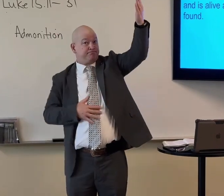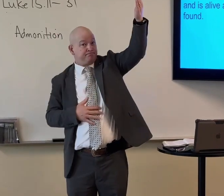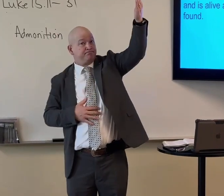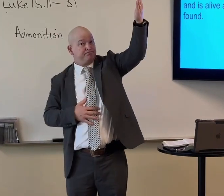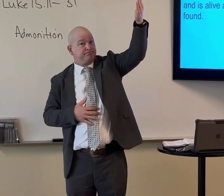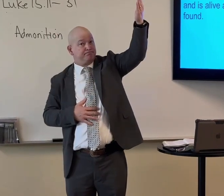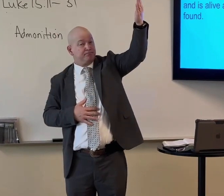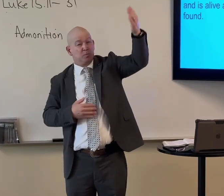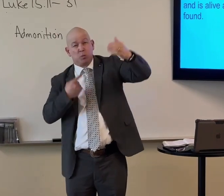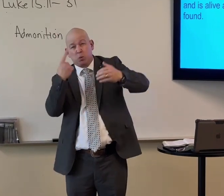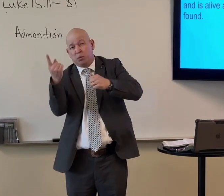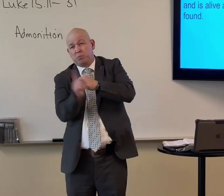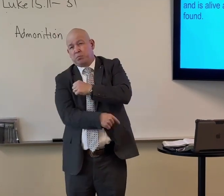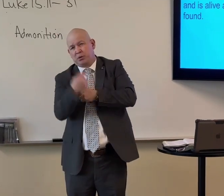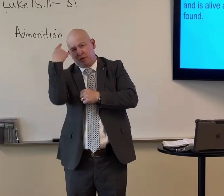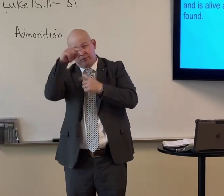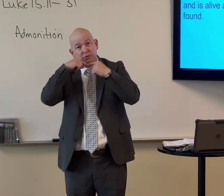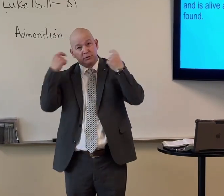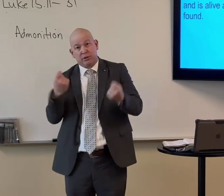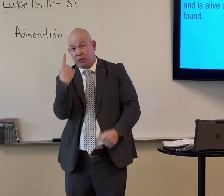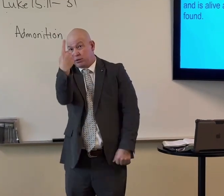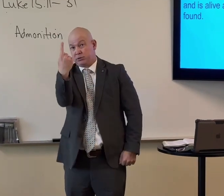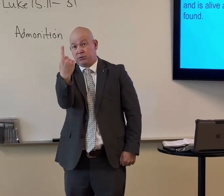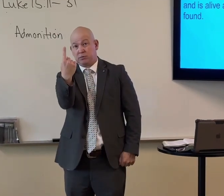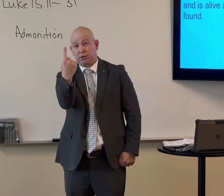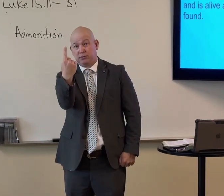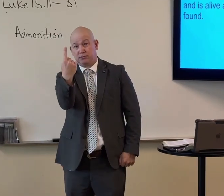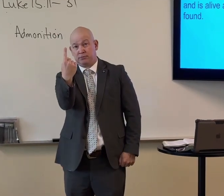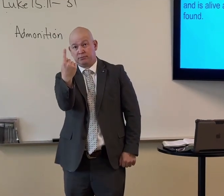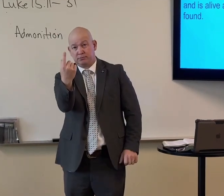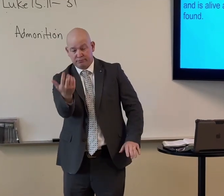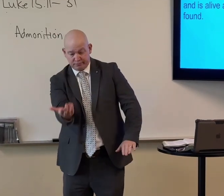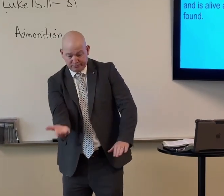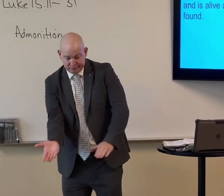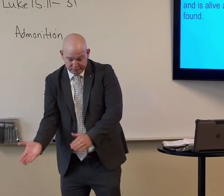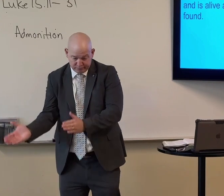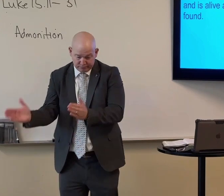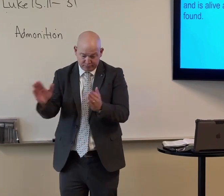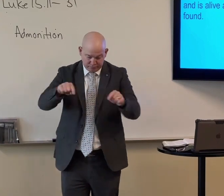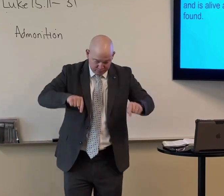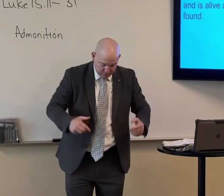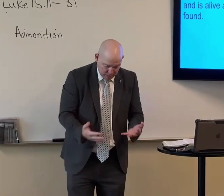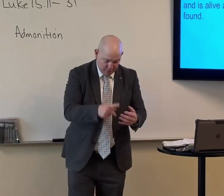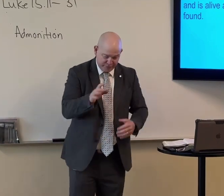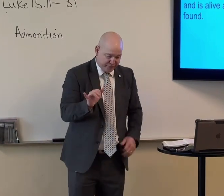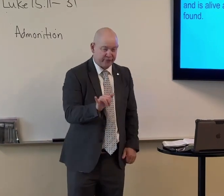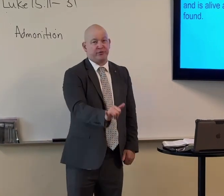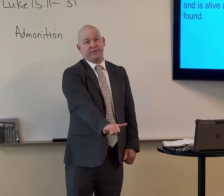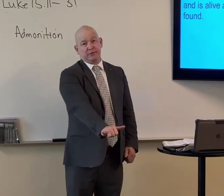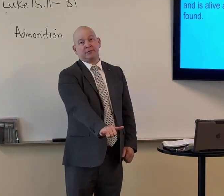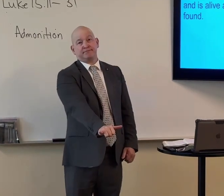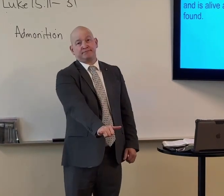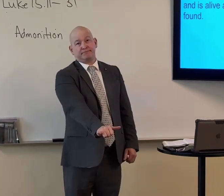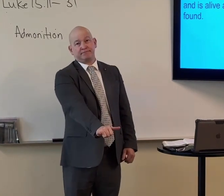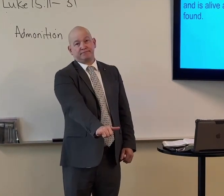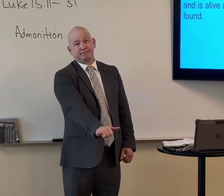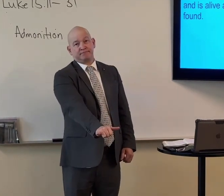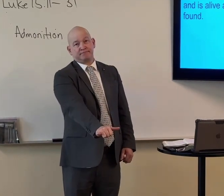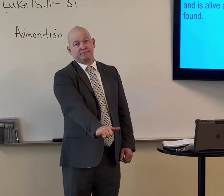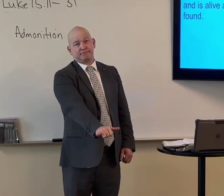And he is the judge. And there is only one punishment for sin. There's only one. And that's death. In hell. Forever. Forever.